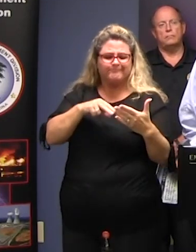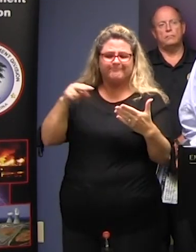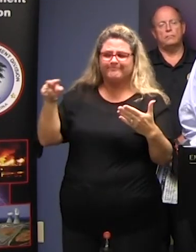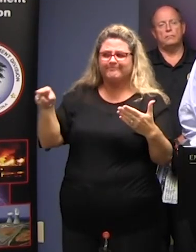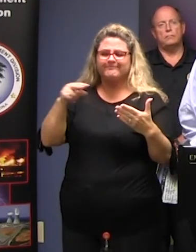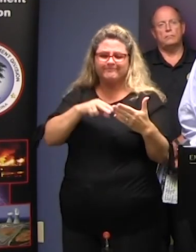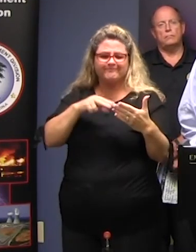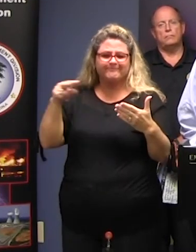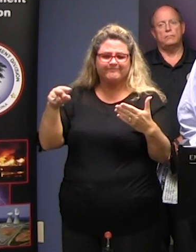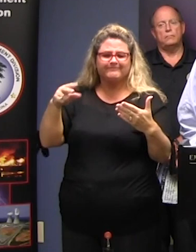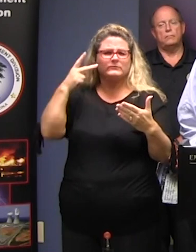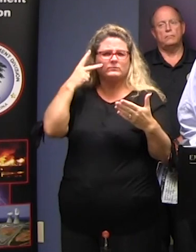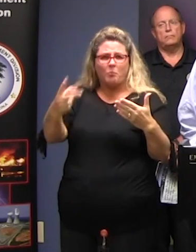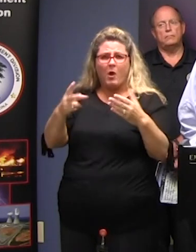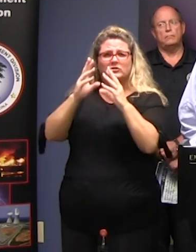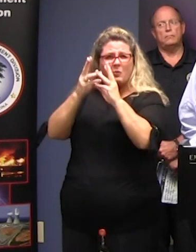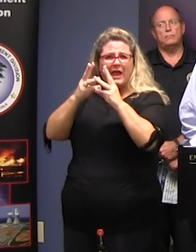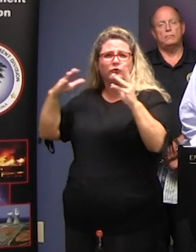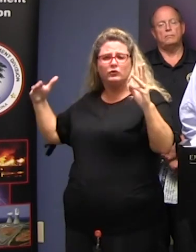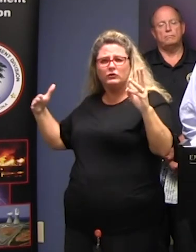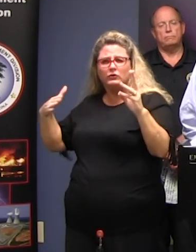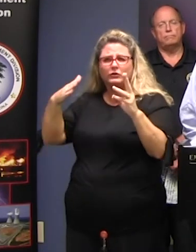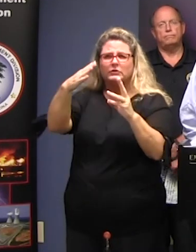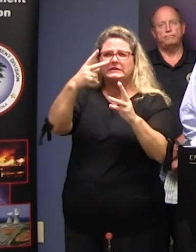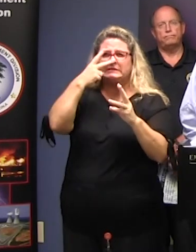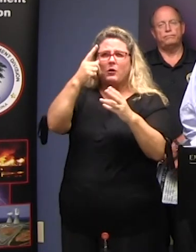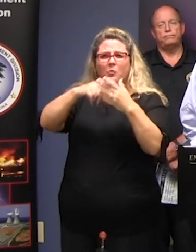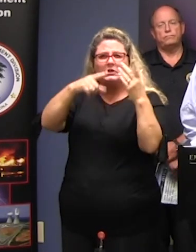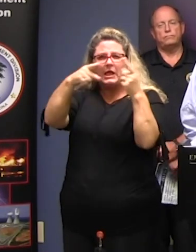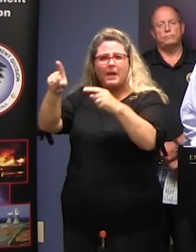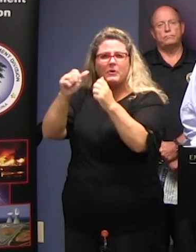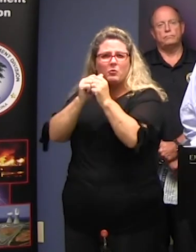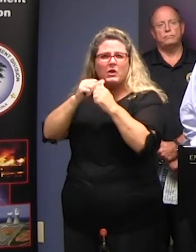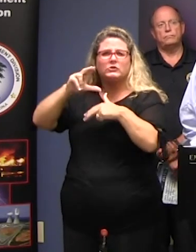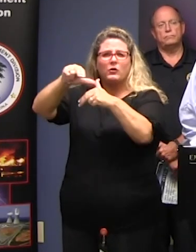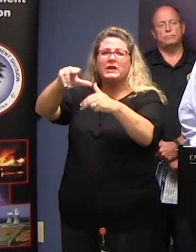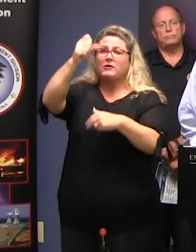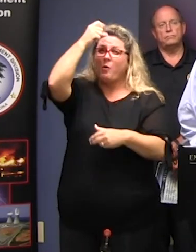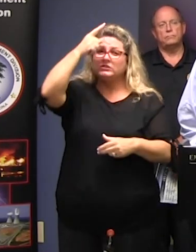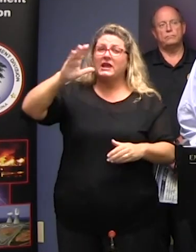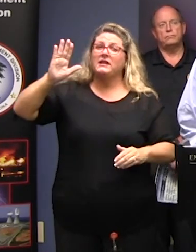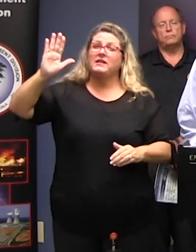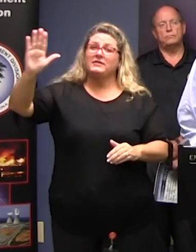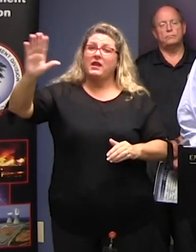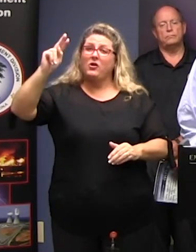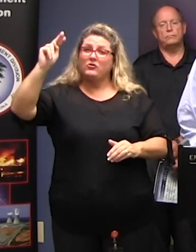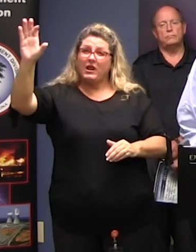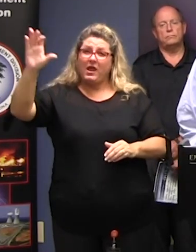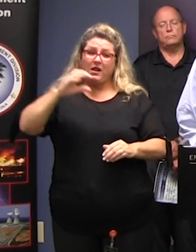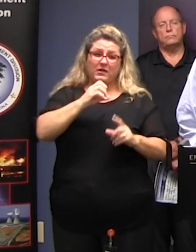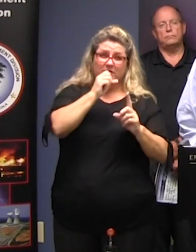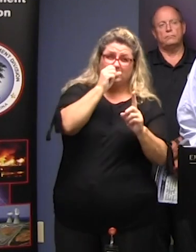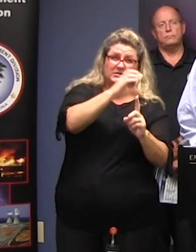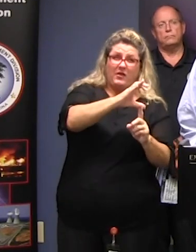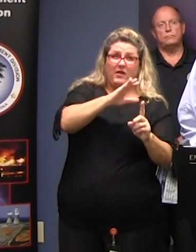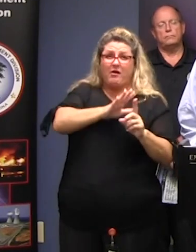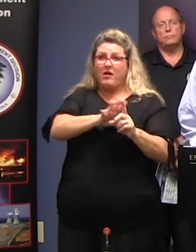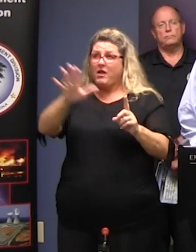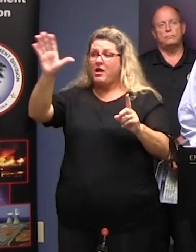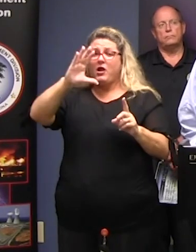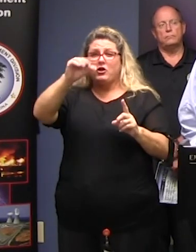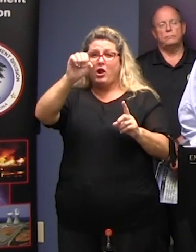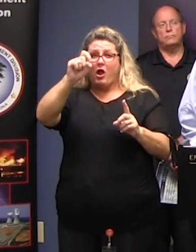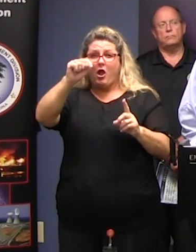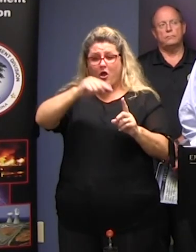geography is different in some places. The coastline is different There are many many differences,